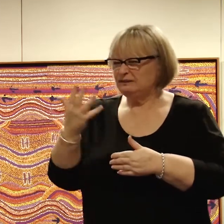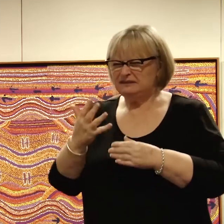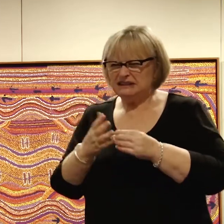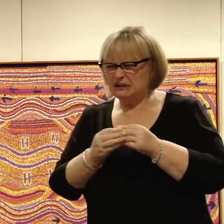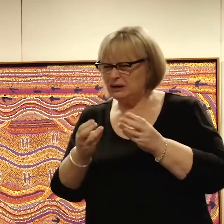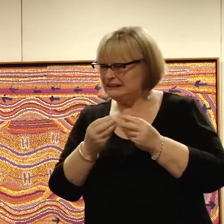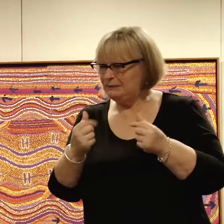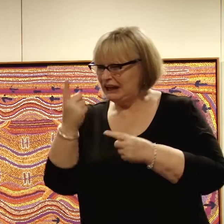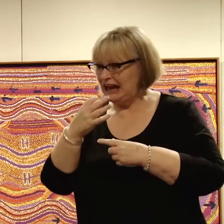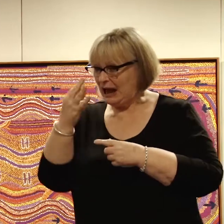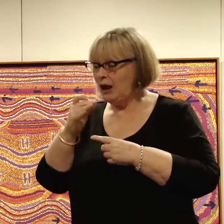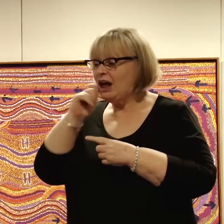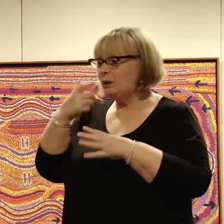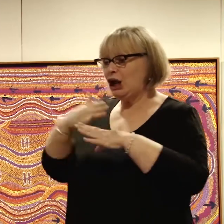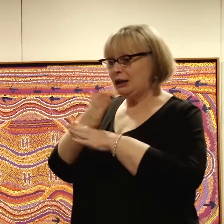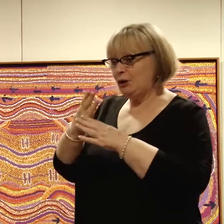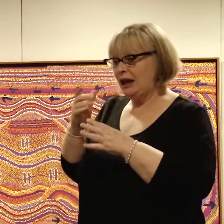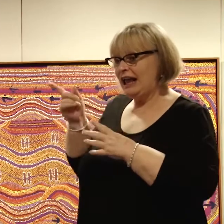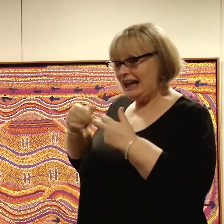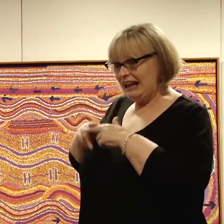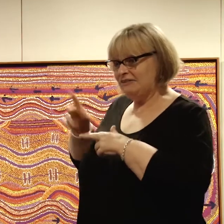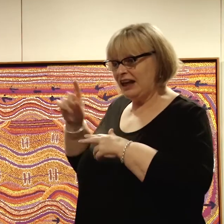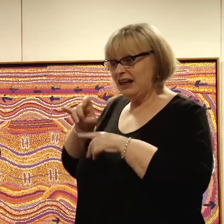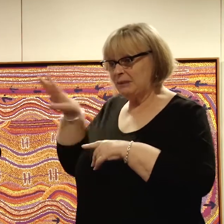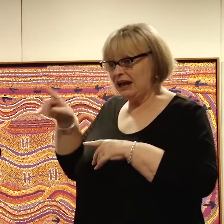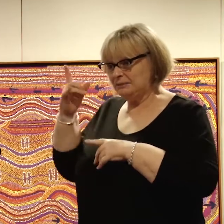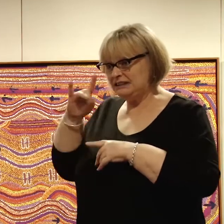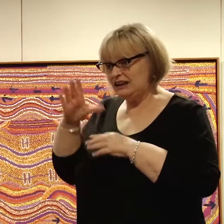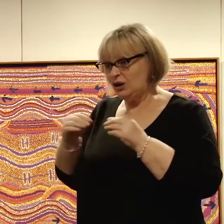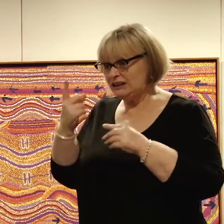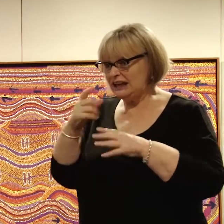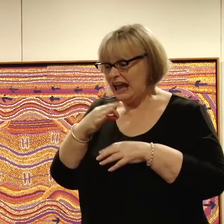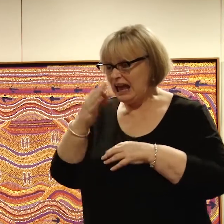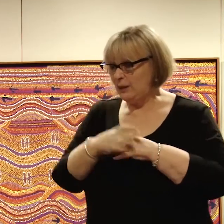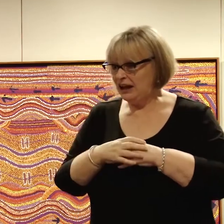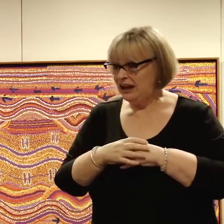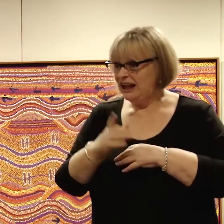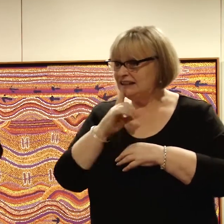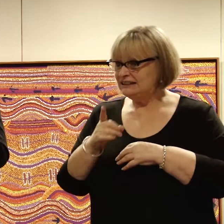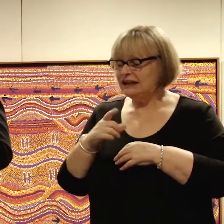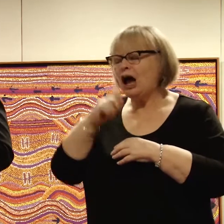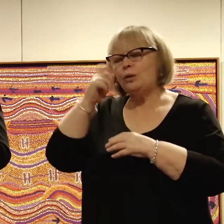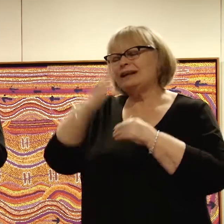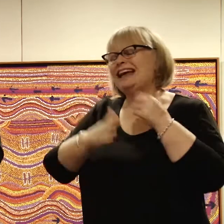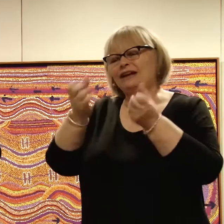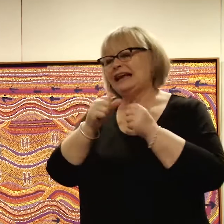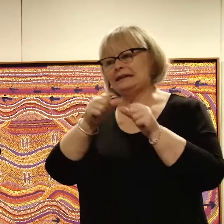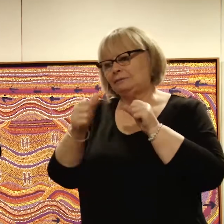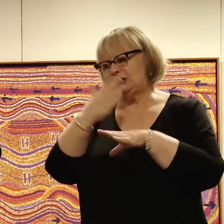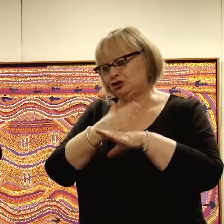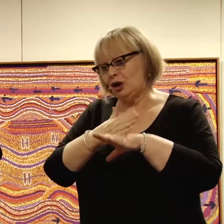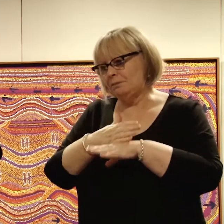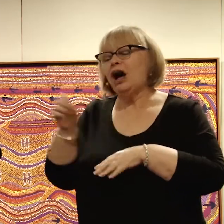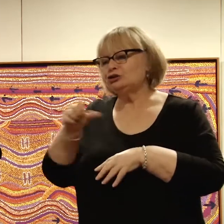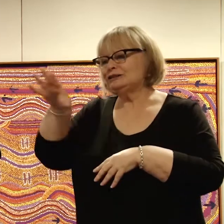and the radio station would only employ me if I got paid $10 an hour. He informed me that I was never going to get a better deal and I